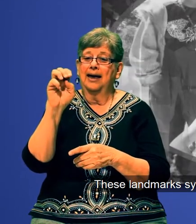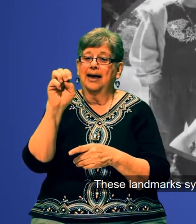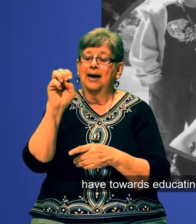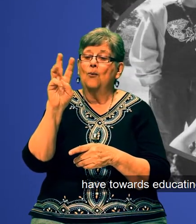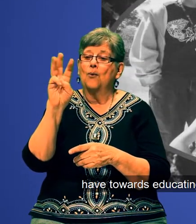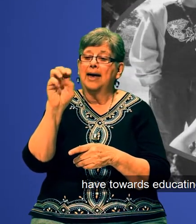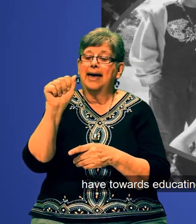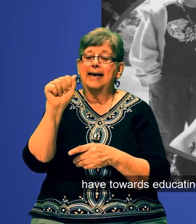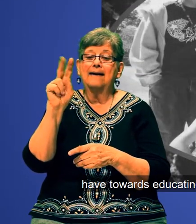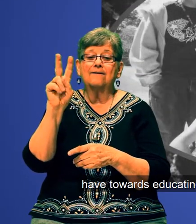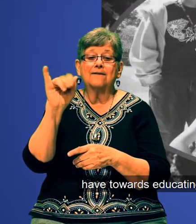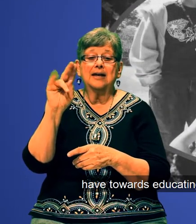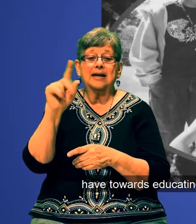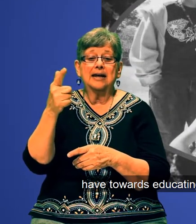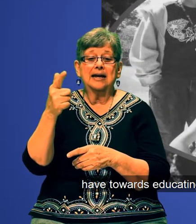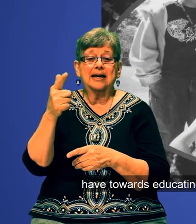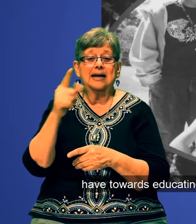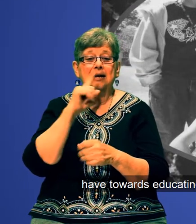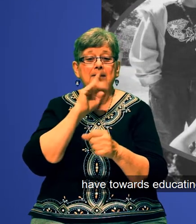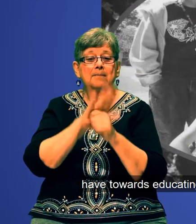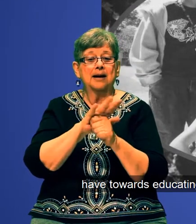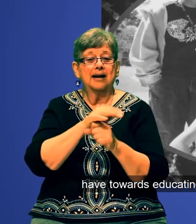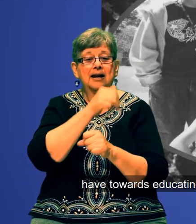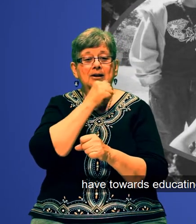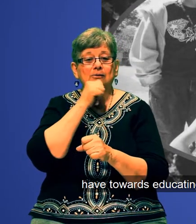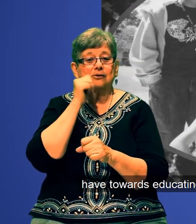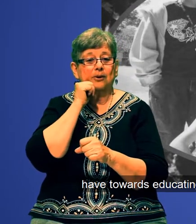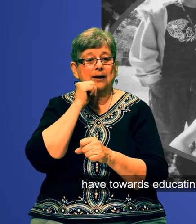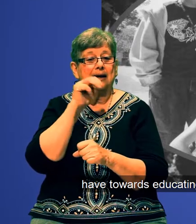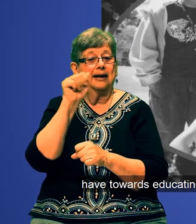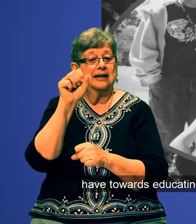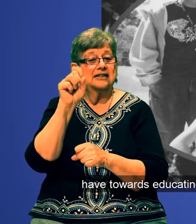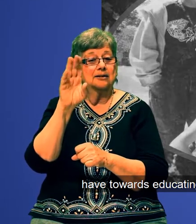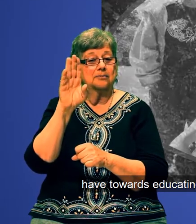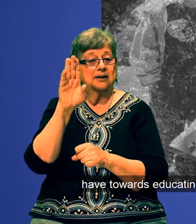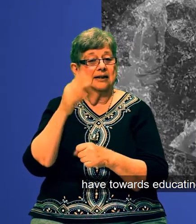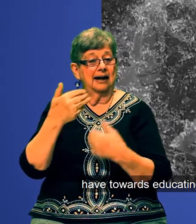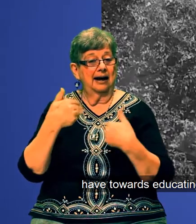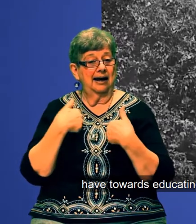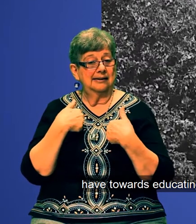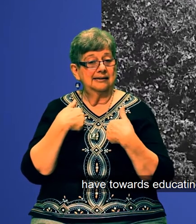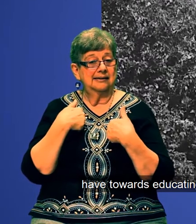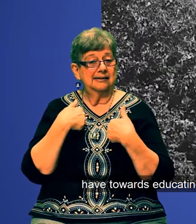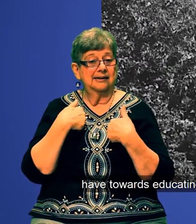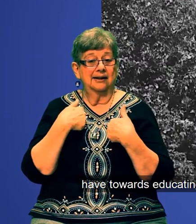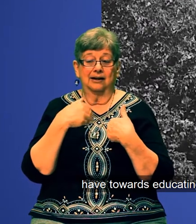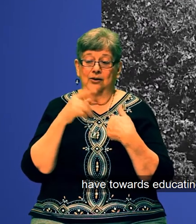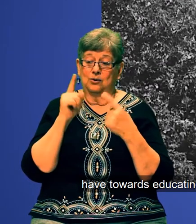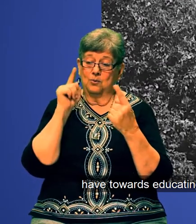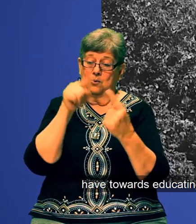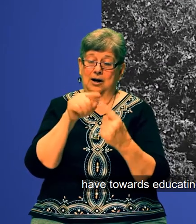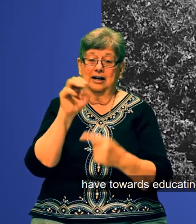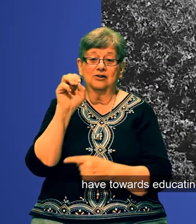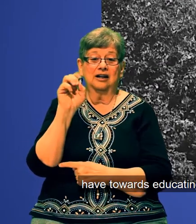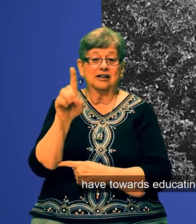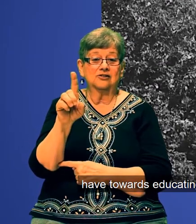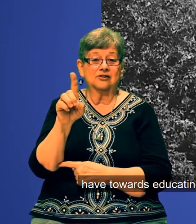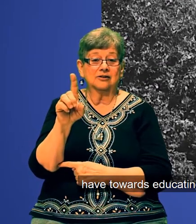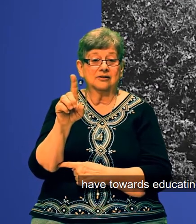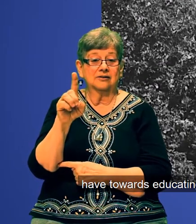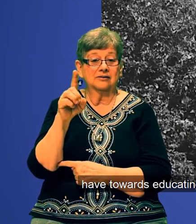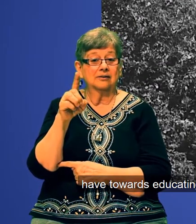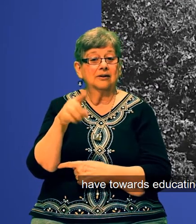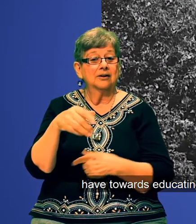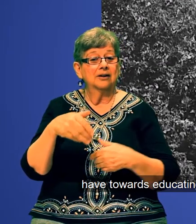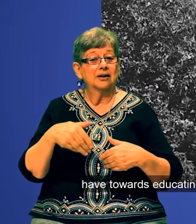ASDB have towards educating youth who are deaf, blind, visually impaired, and deaf-blind